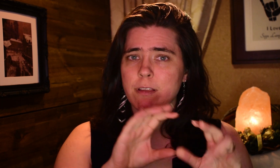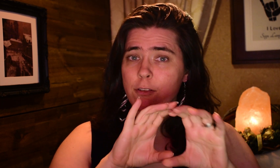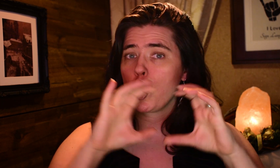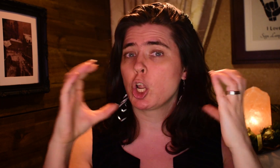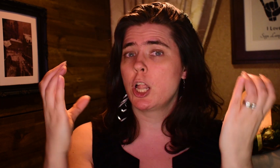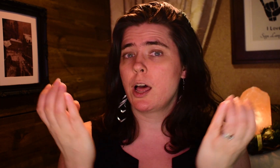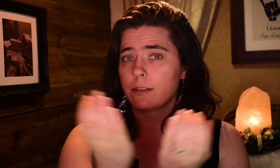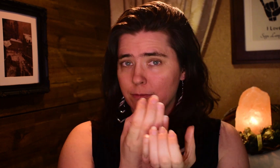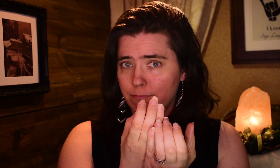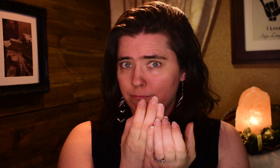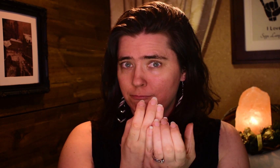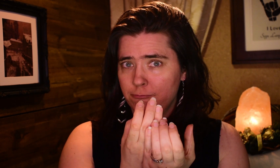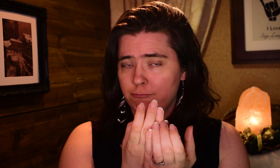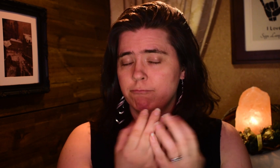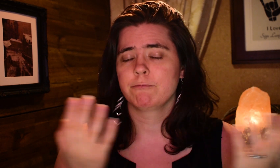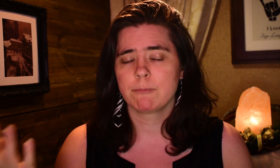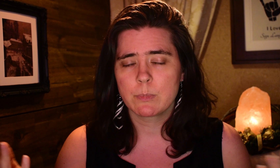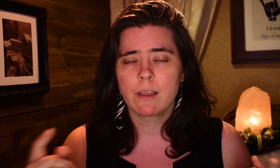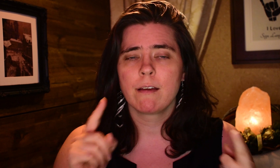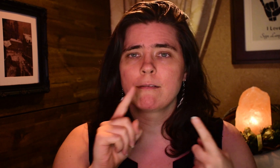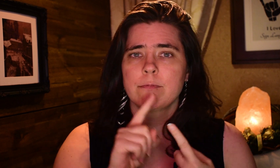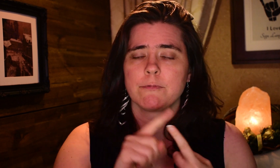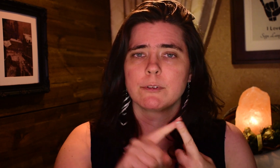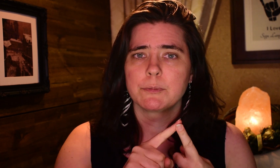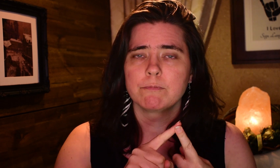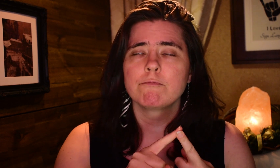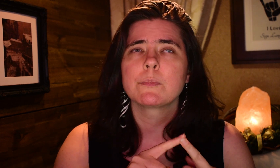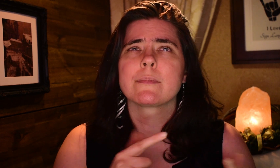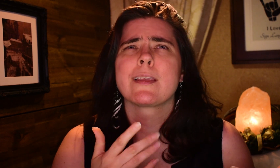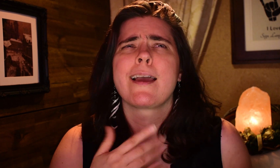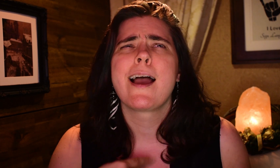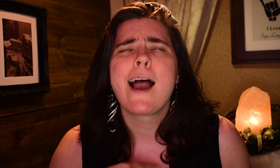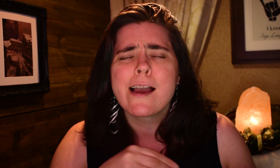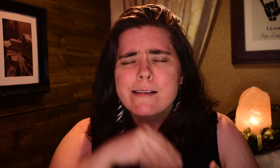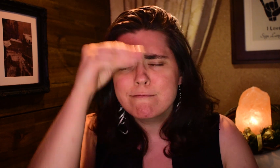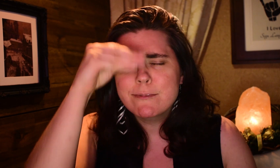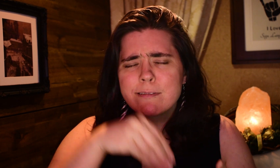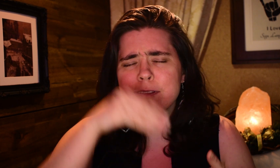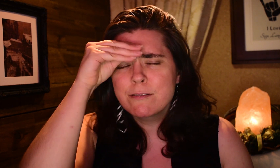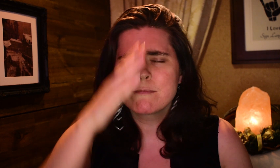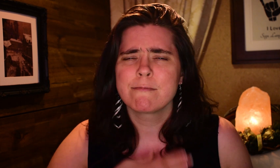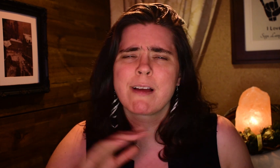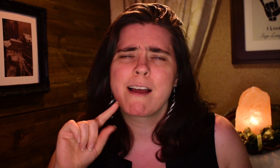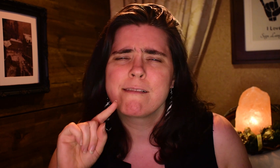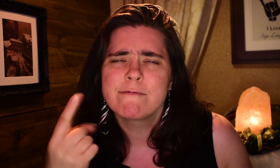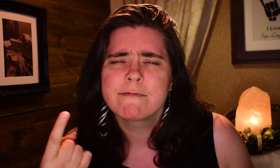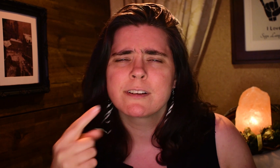Third, is my class. So for our first one, I learned